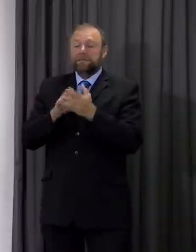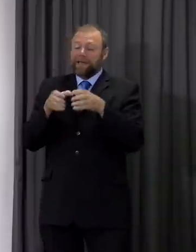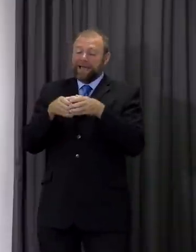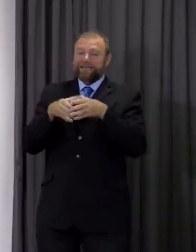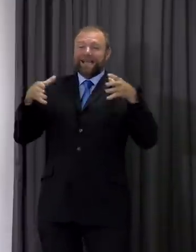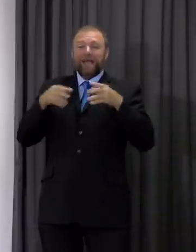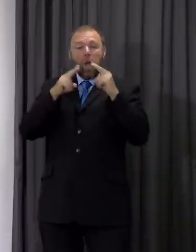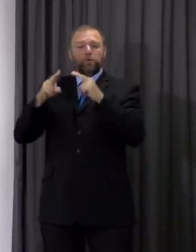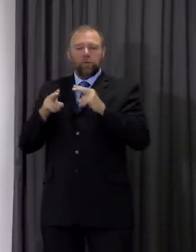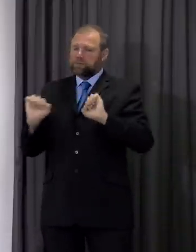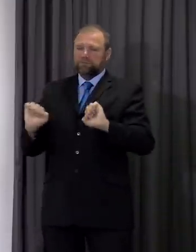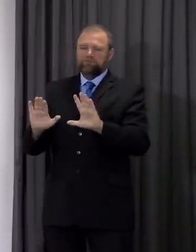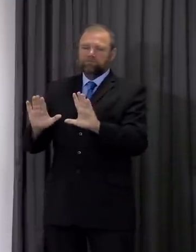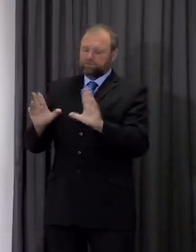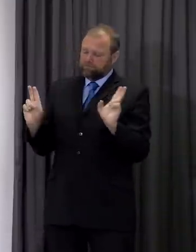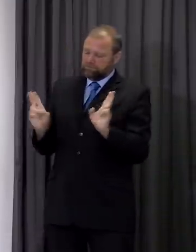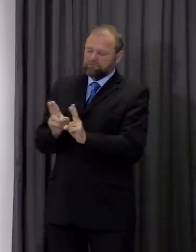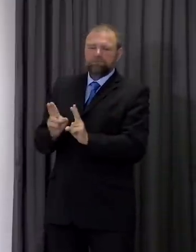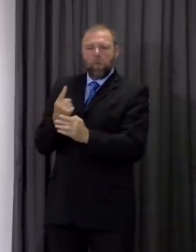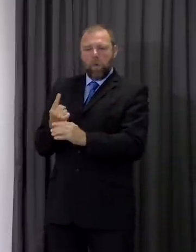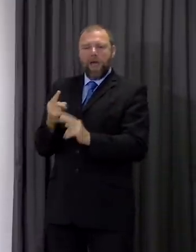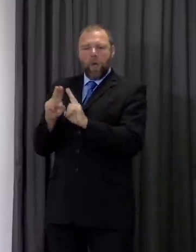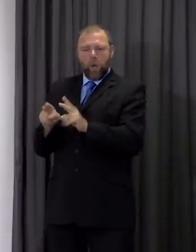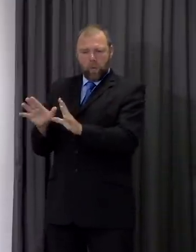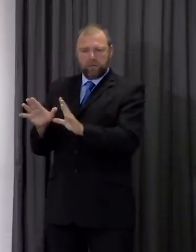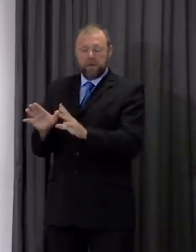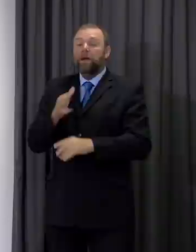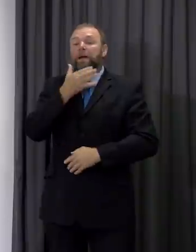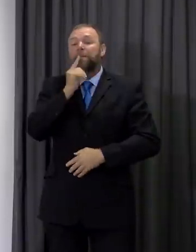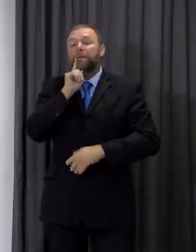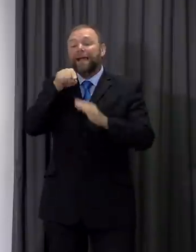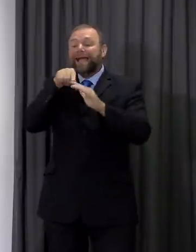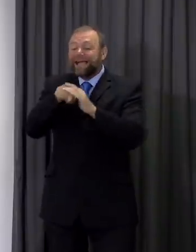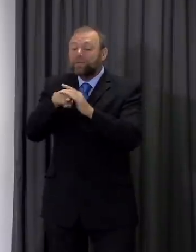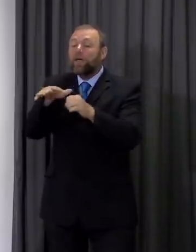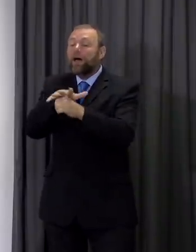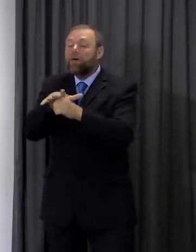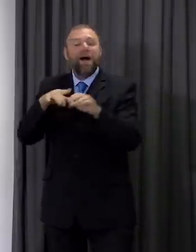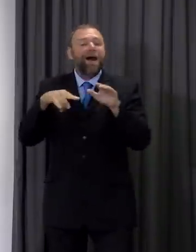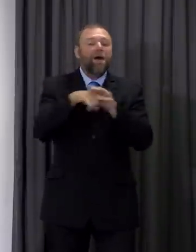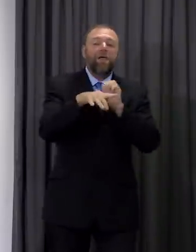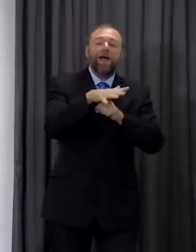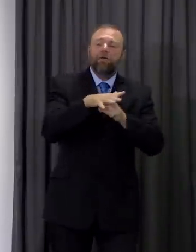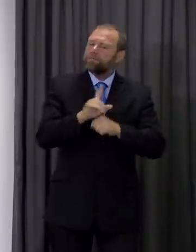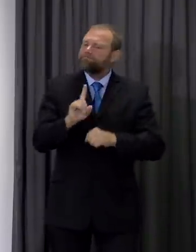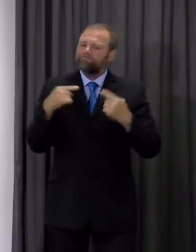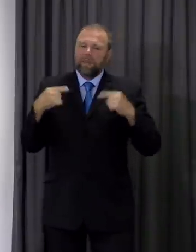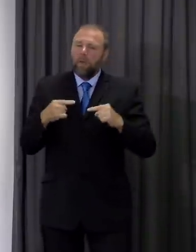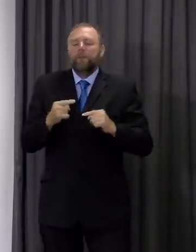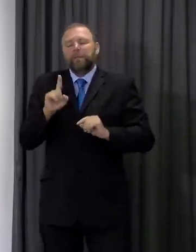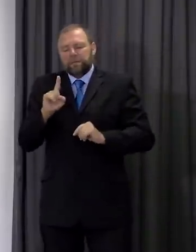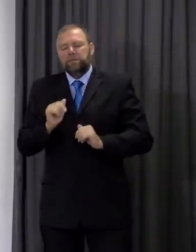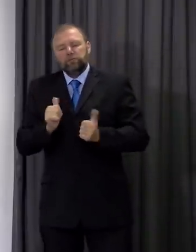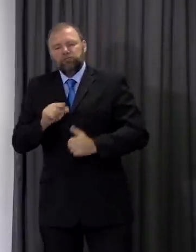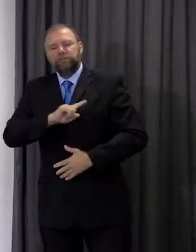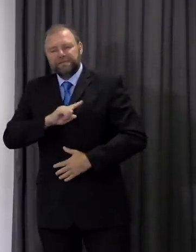and people are not able to enter or leave the borough unless they have a reasonable excuse. I know that these new rules